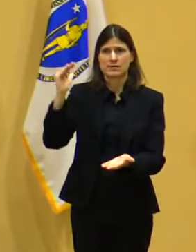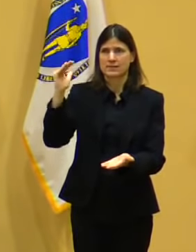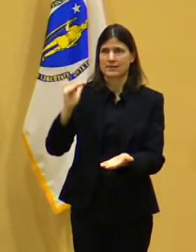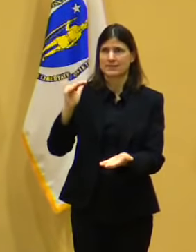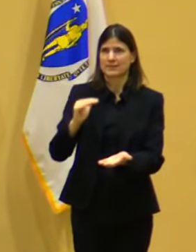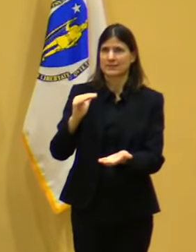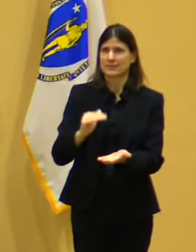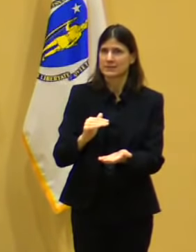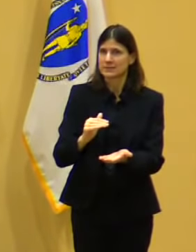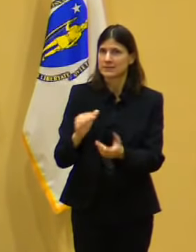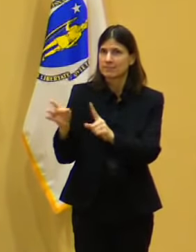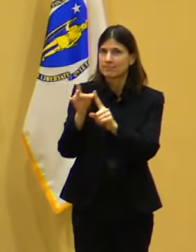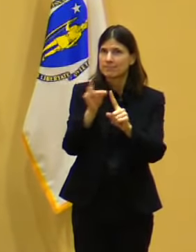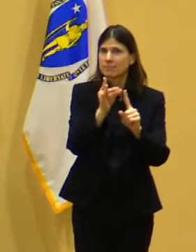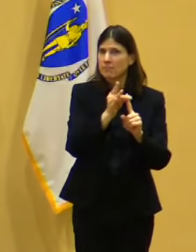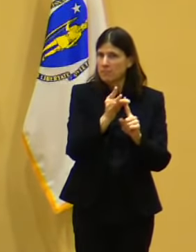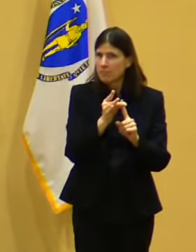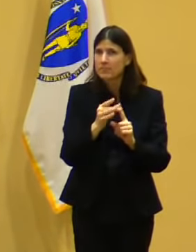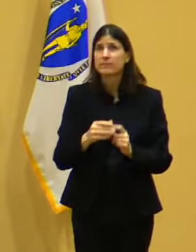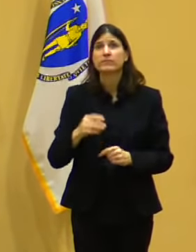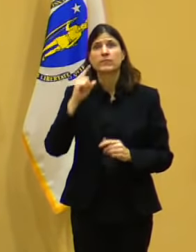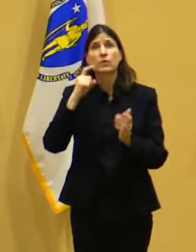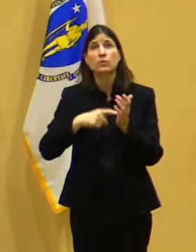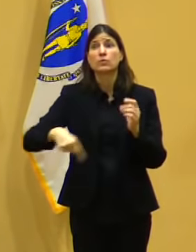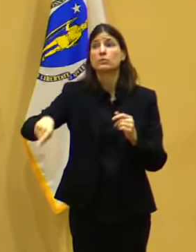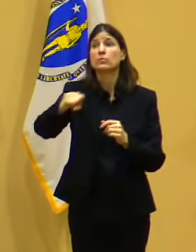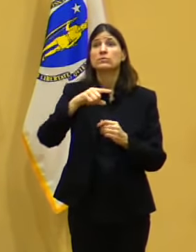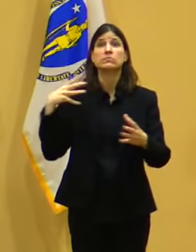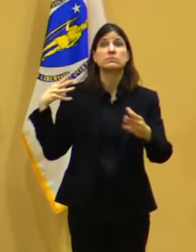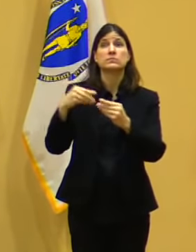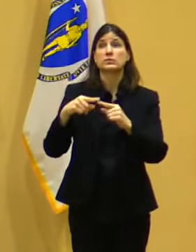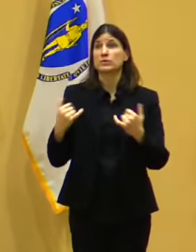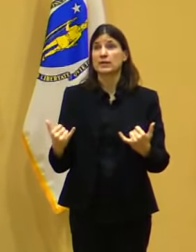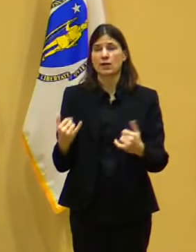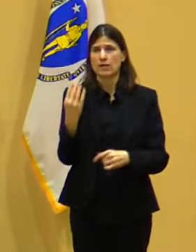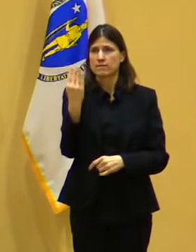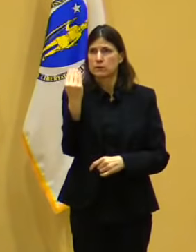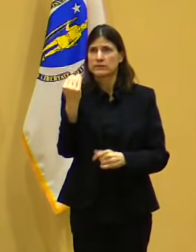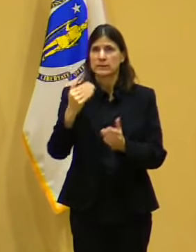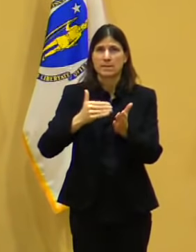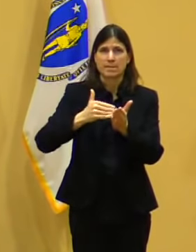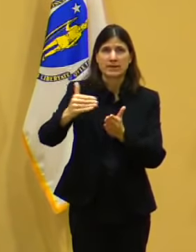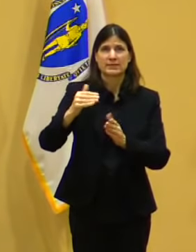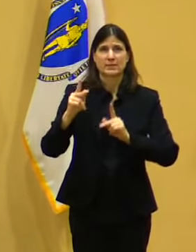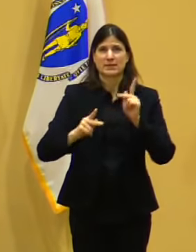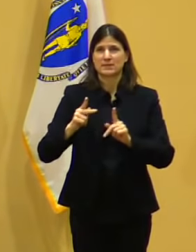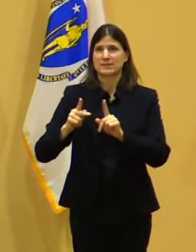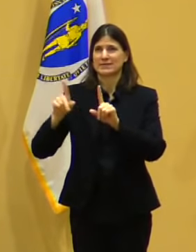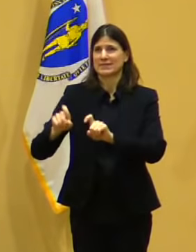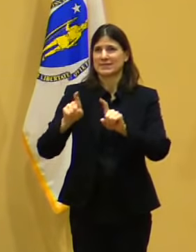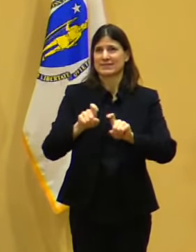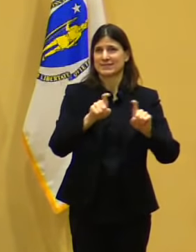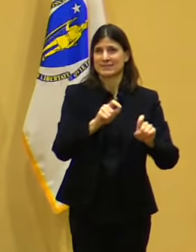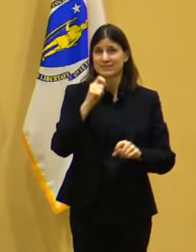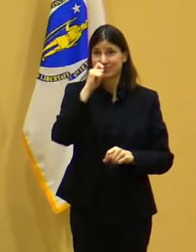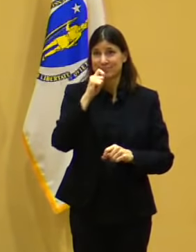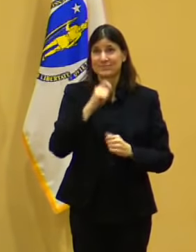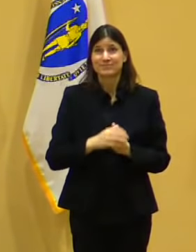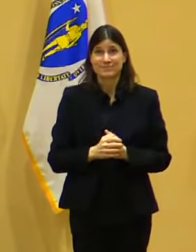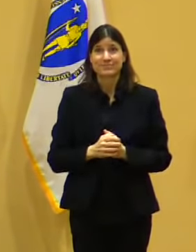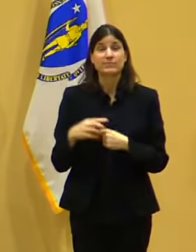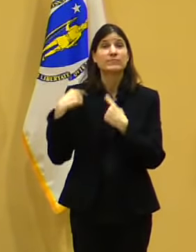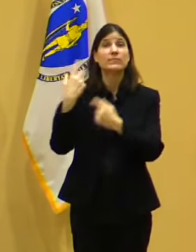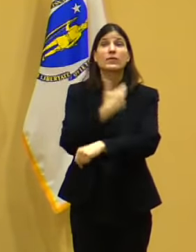tests have now been administered in Massachusetts, and our hospital census is down 42% since peaking on January 4th